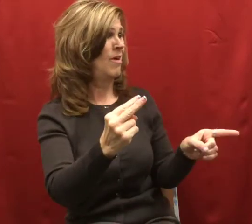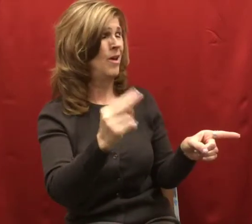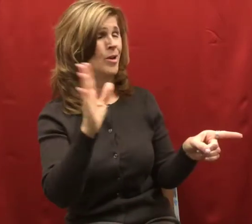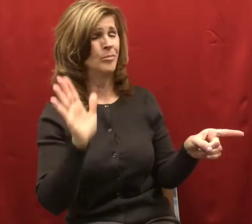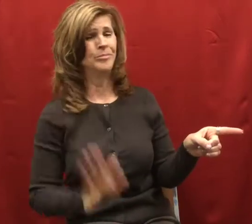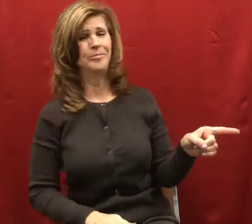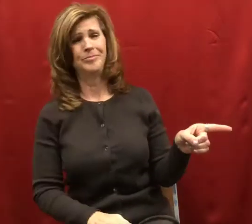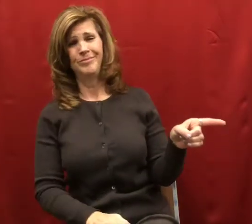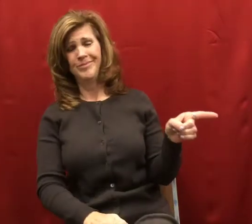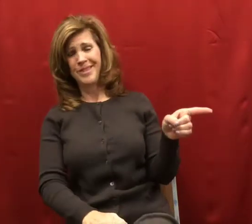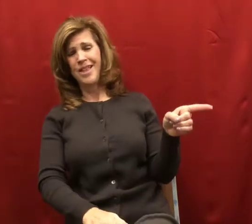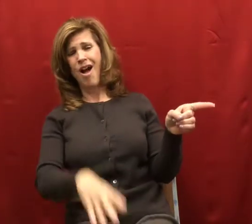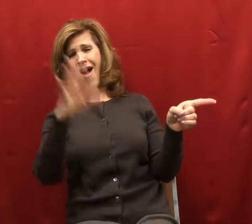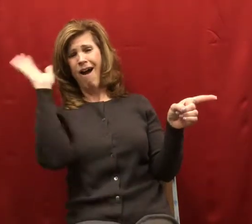and laugh and laugh.